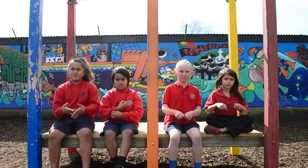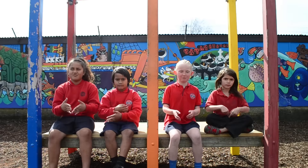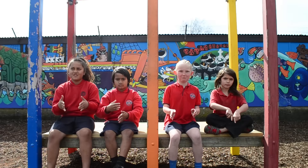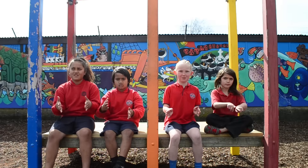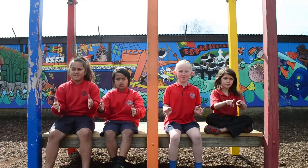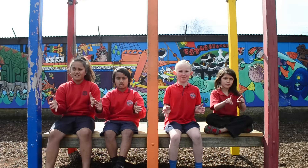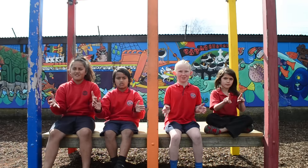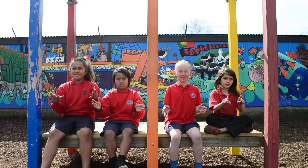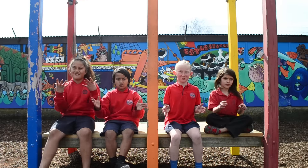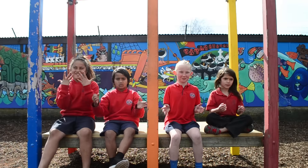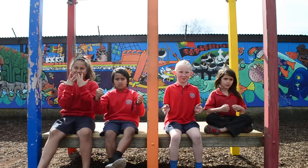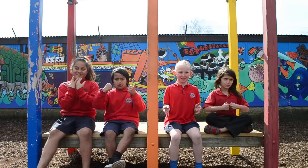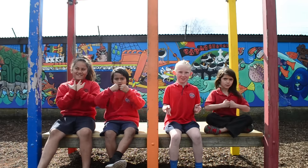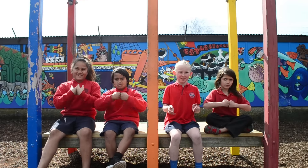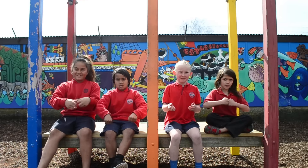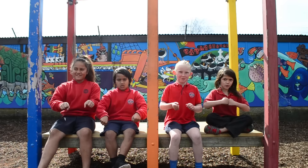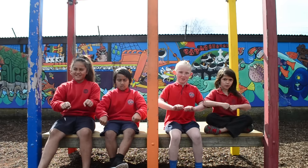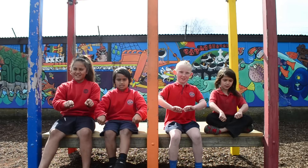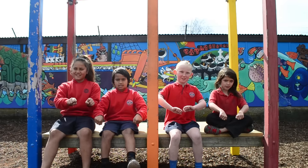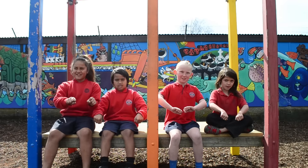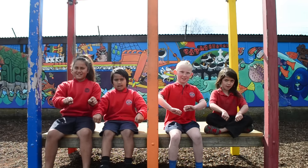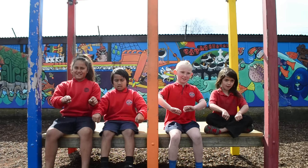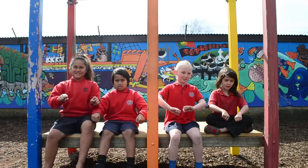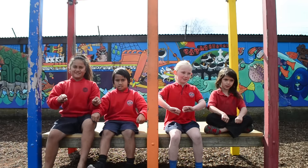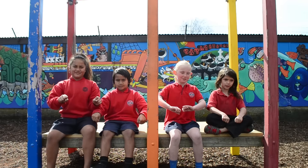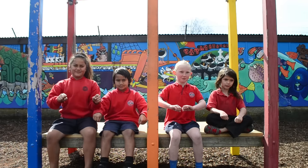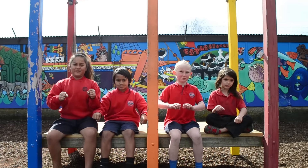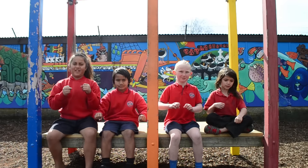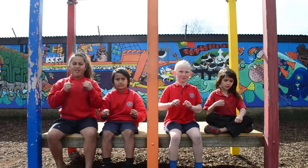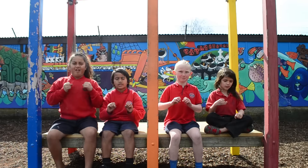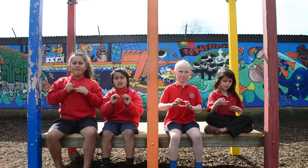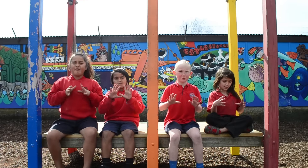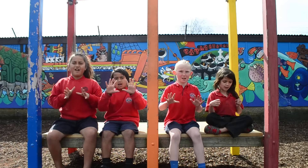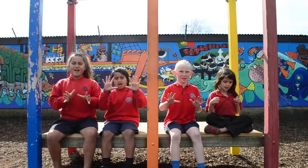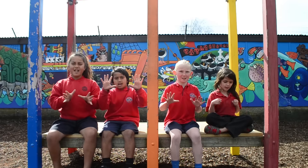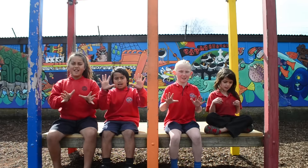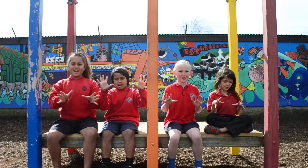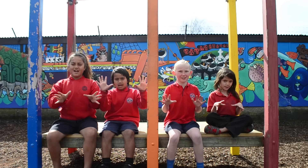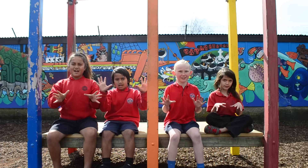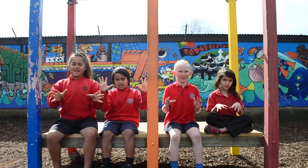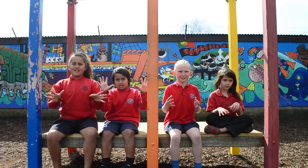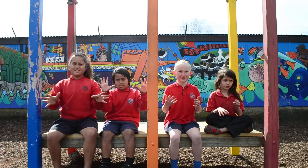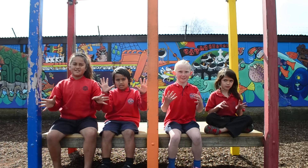road, broken down Bright eyes,